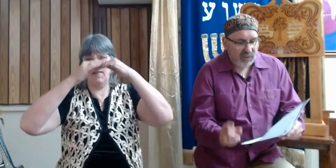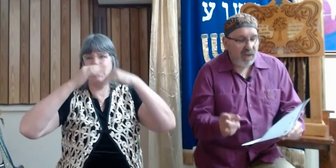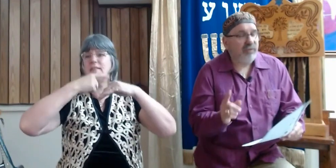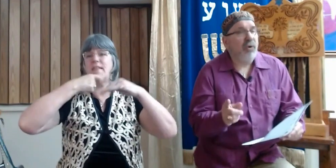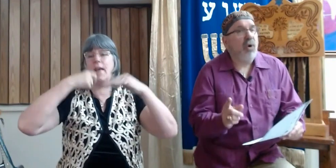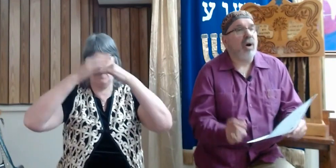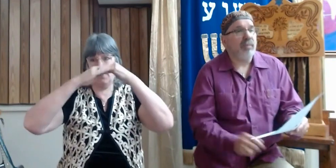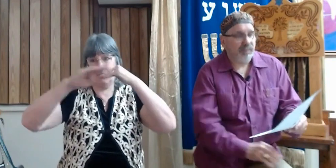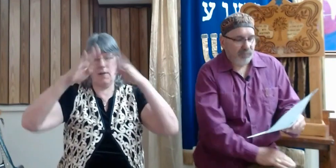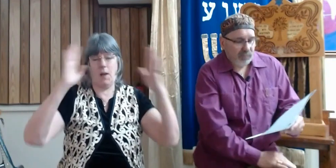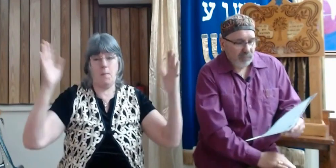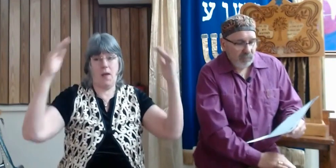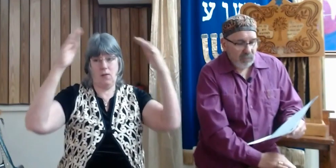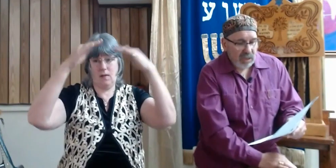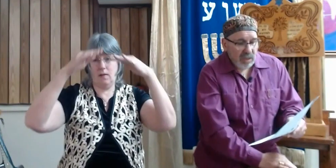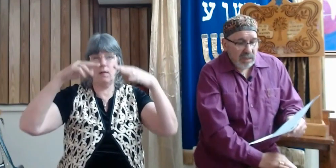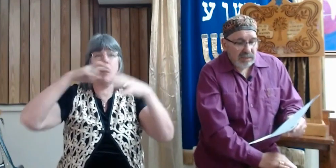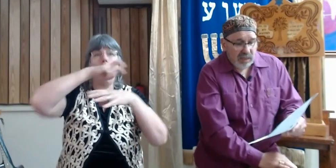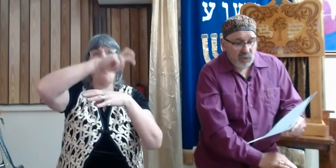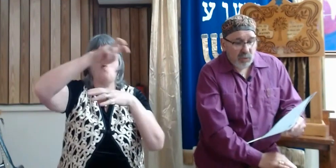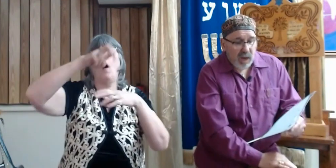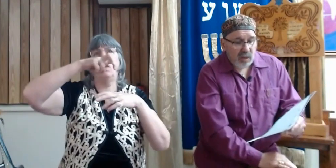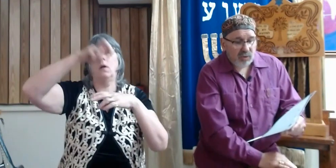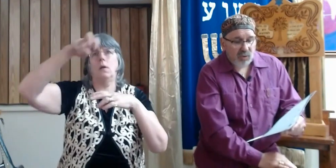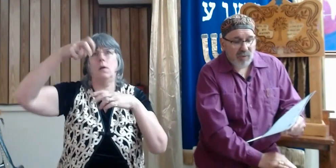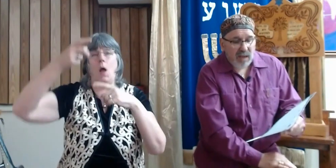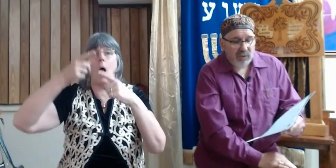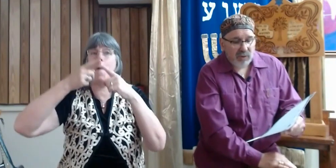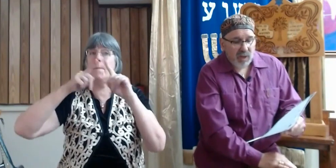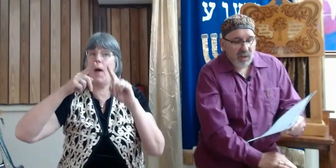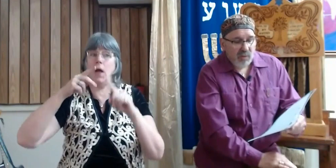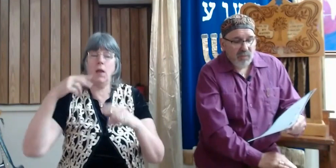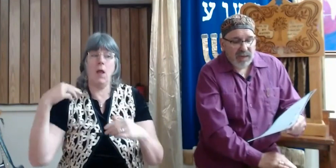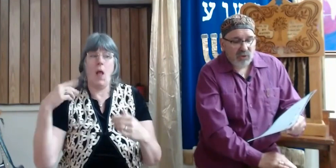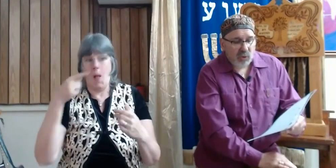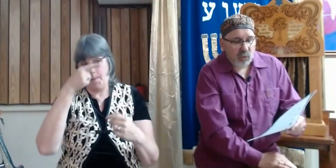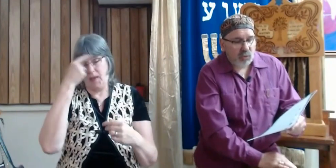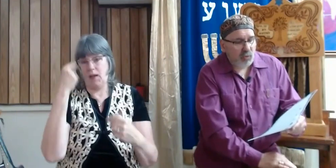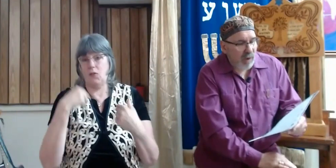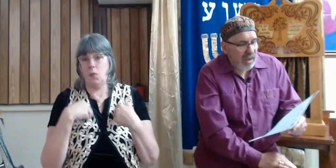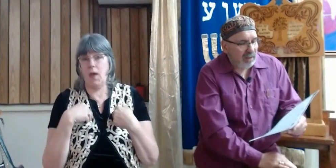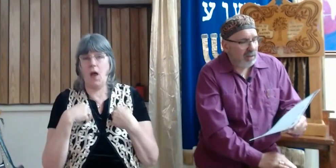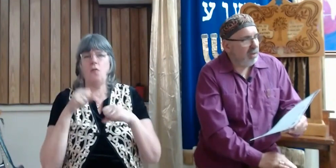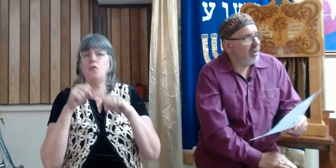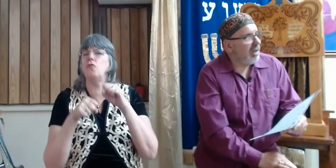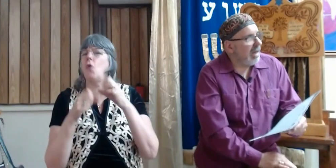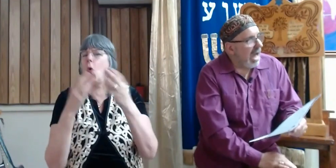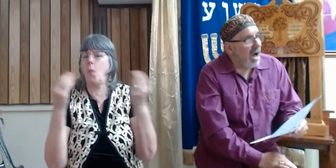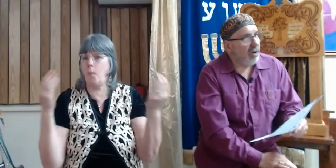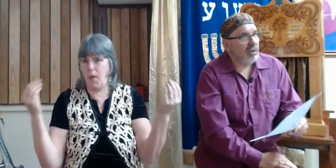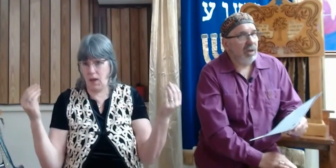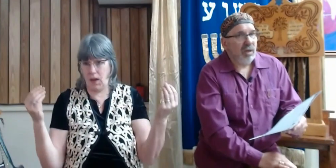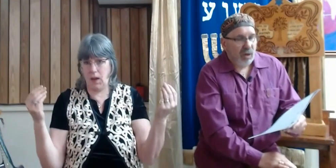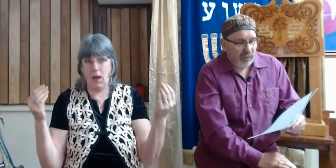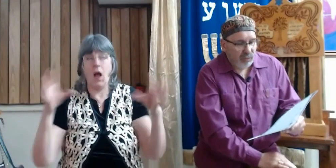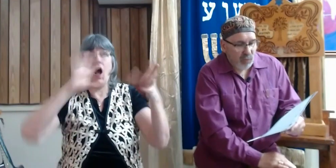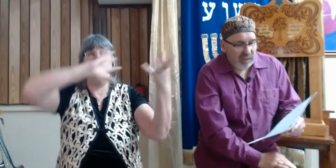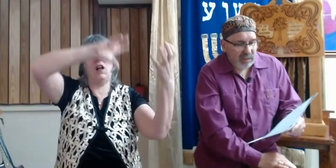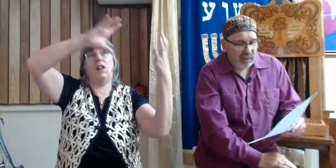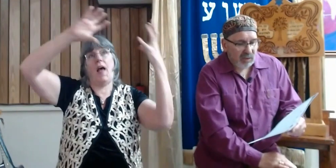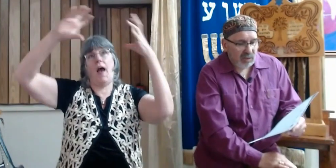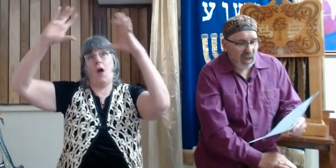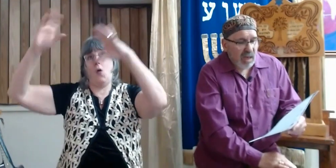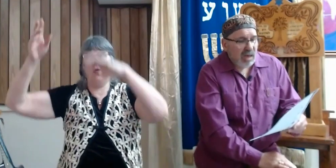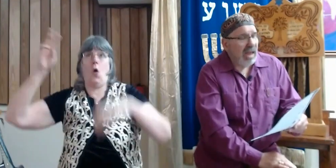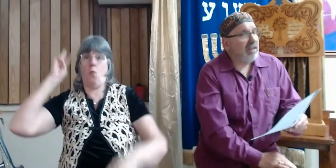of the earth. Therefore, since we are surrounded by so great a cloud of